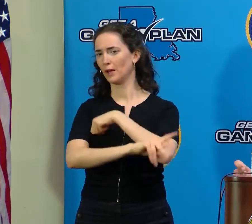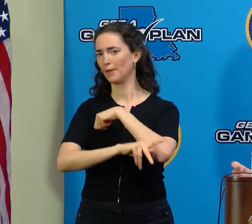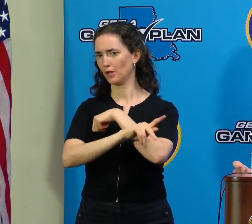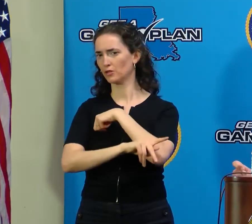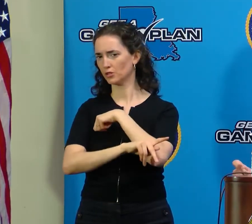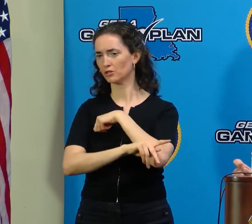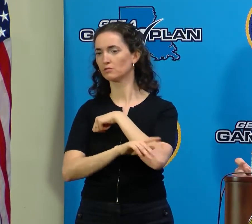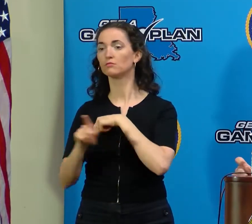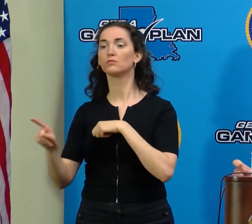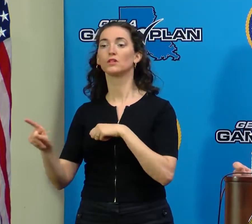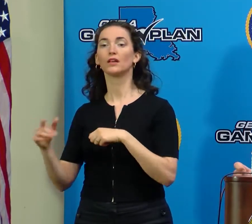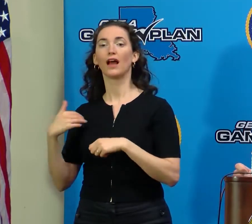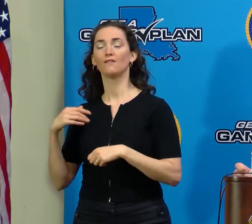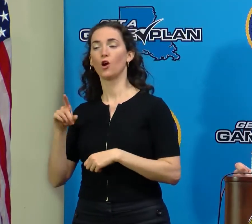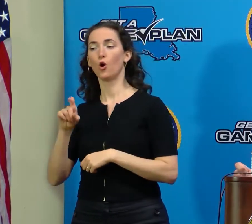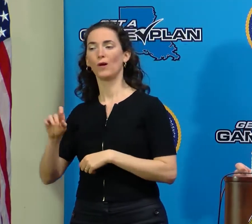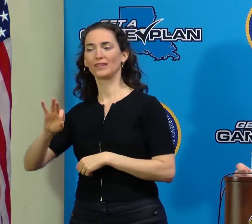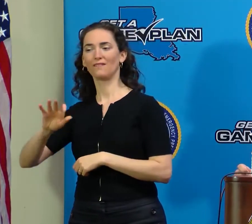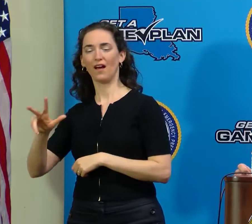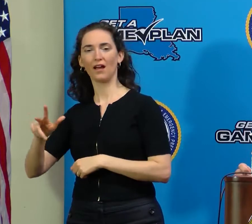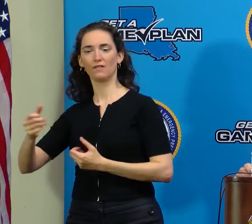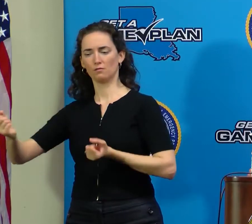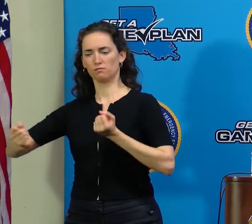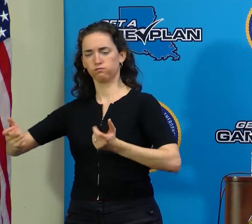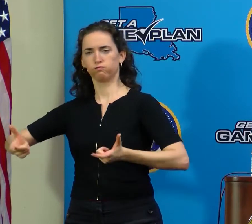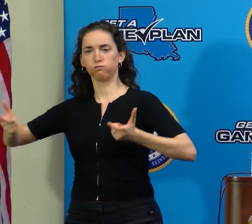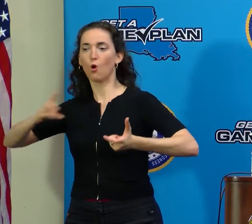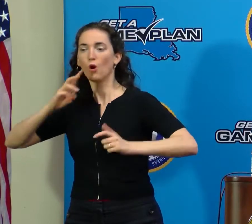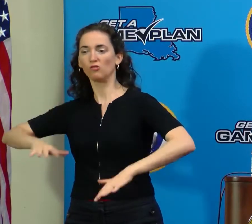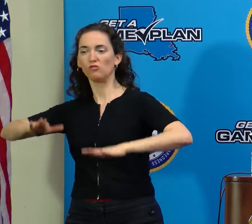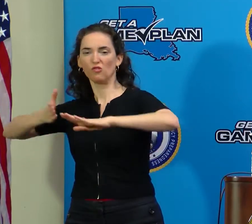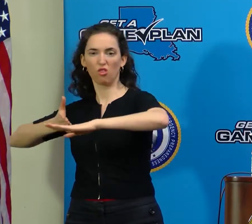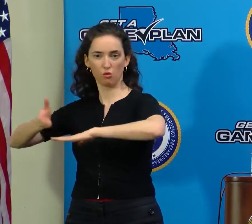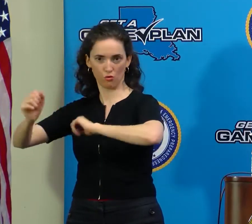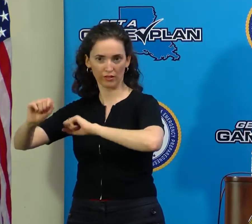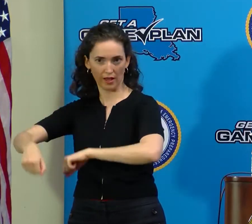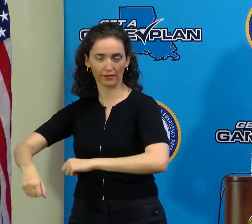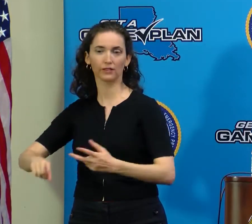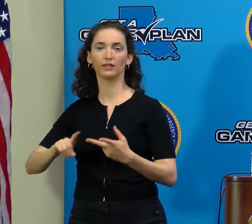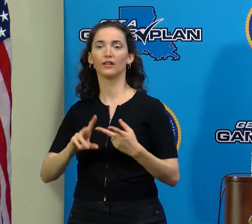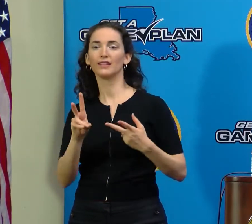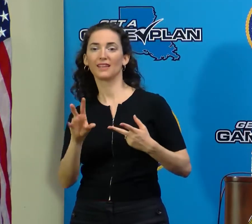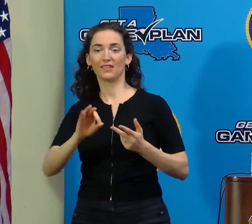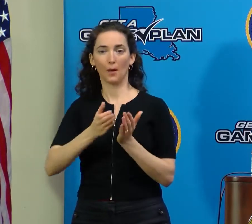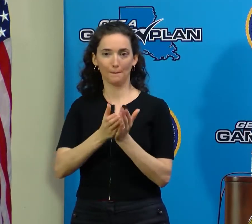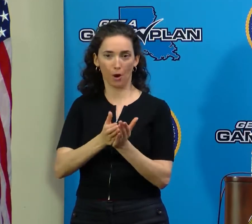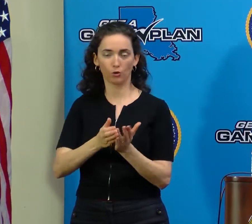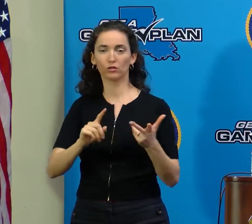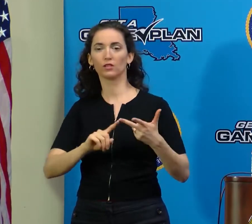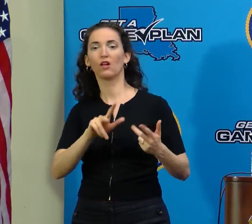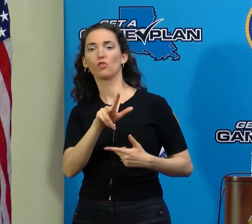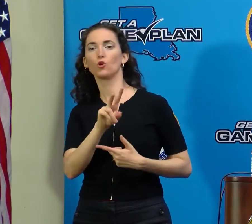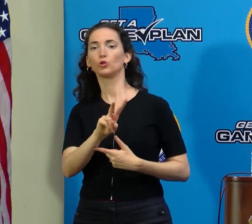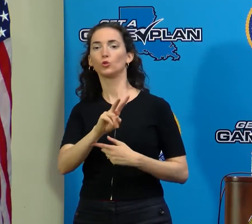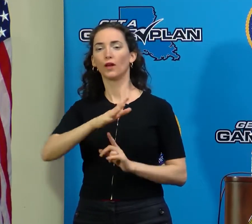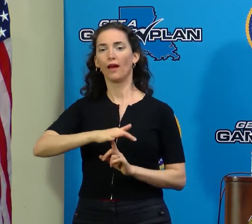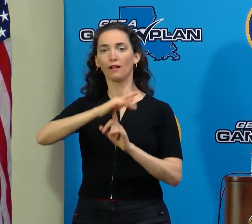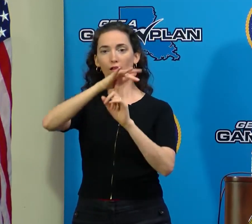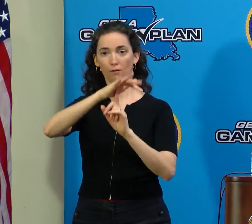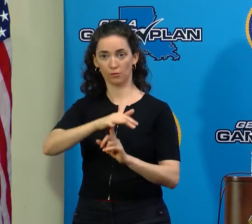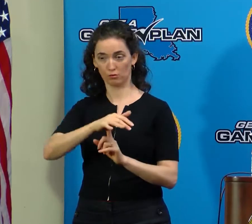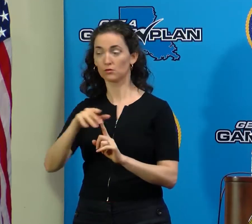195 high water vehicles, 79 boats and 34 helicopters, all conducting search and rescue